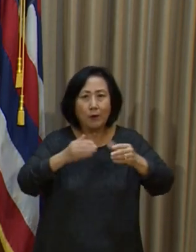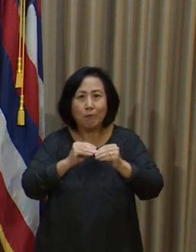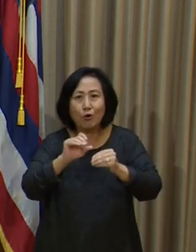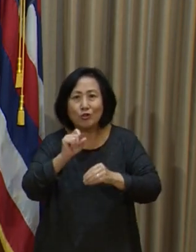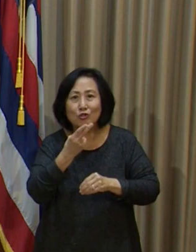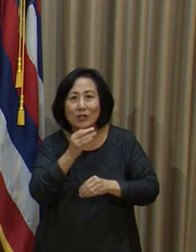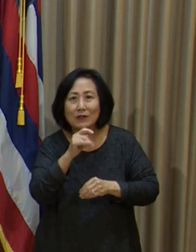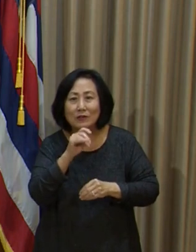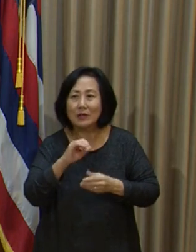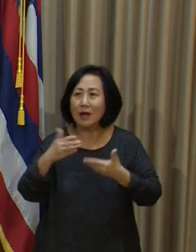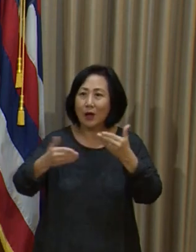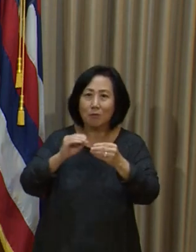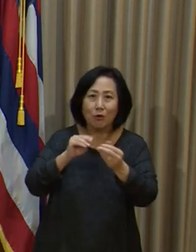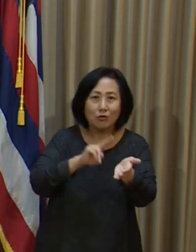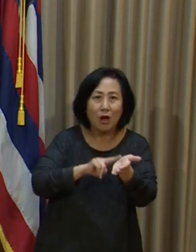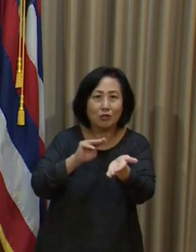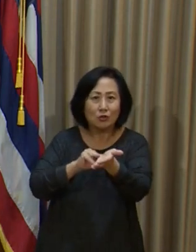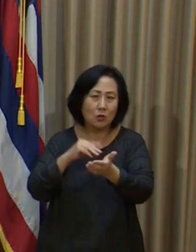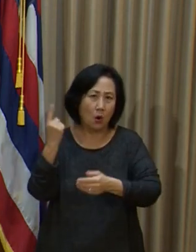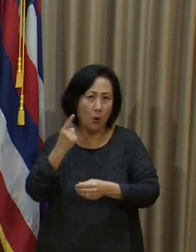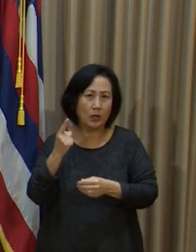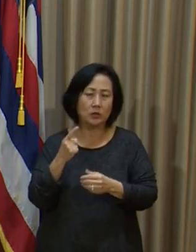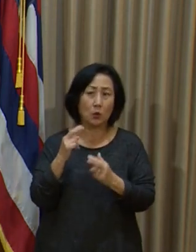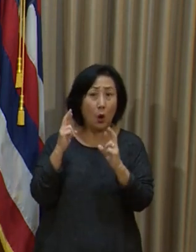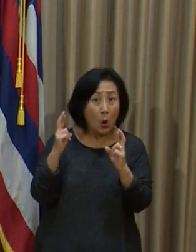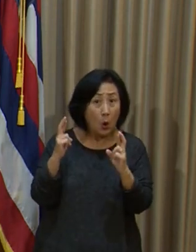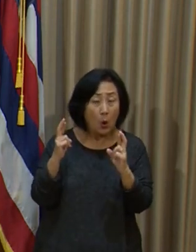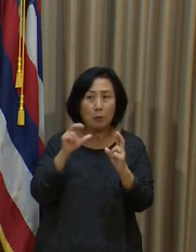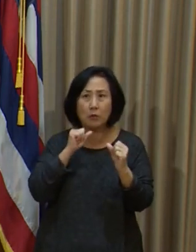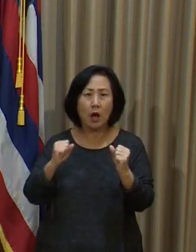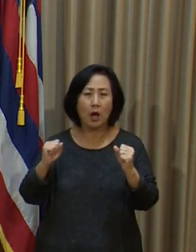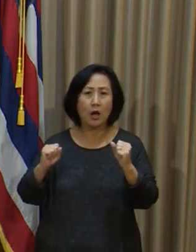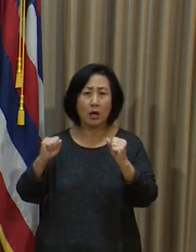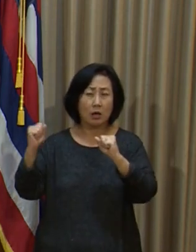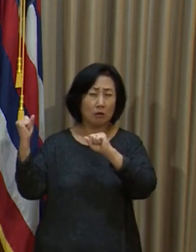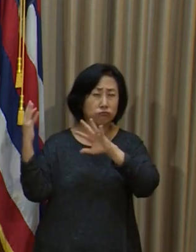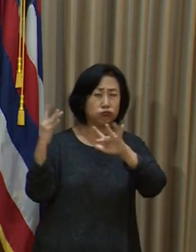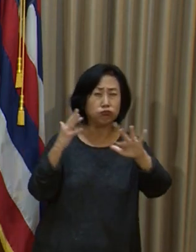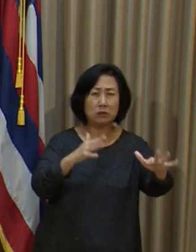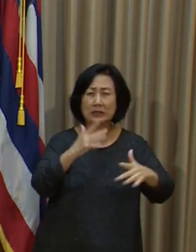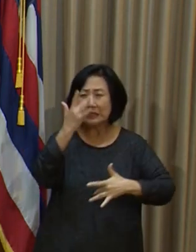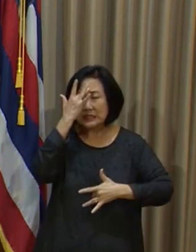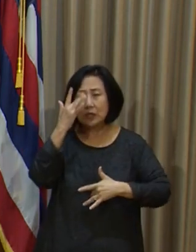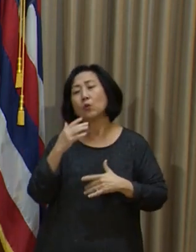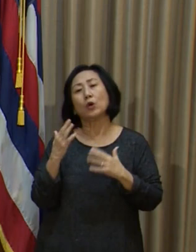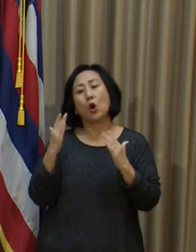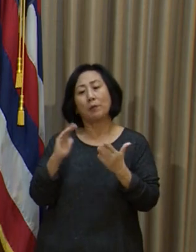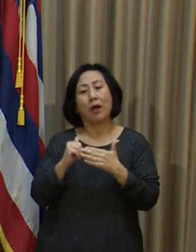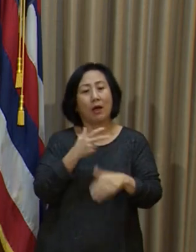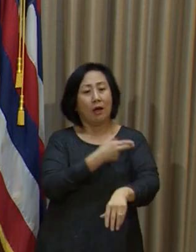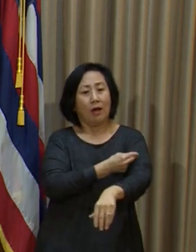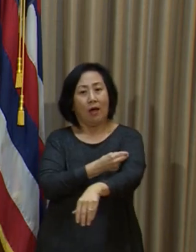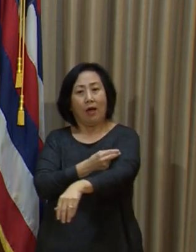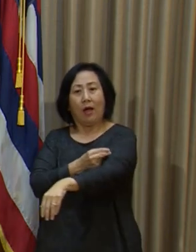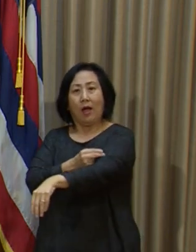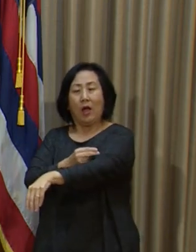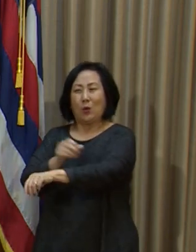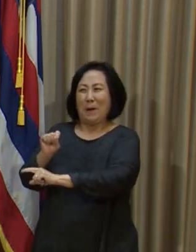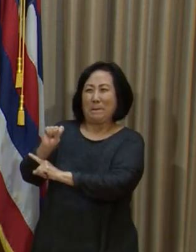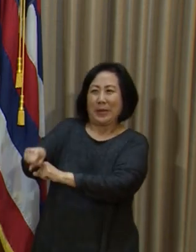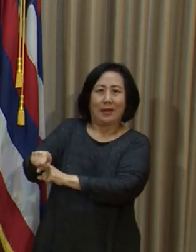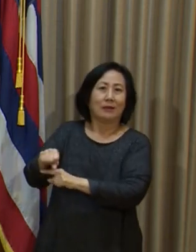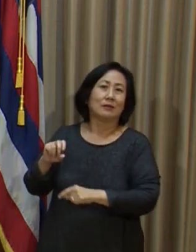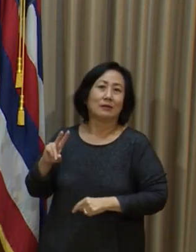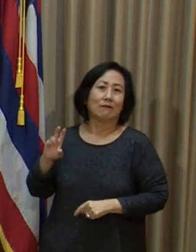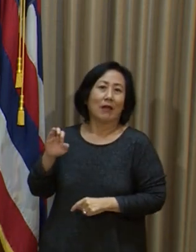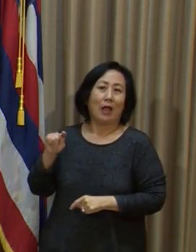available if necessary. We're hopeful that we won't get a big surge. We're hopeful that our vaccination plan will outstrip the pace of any